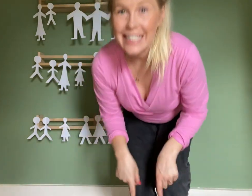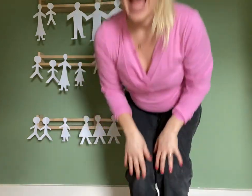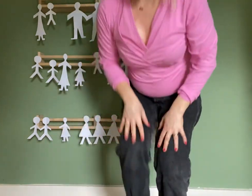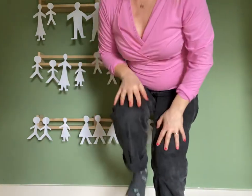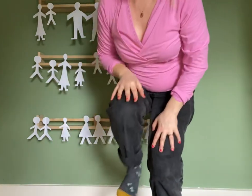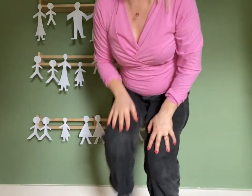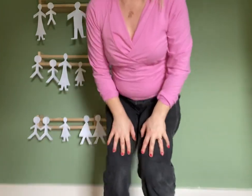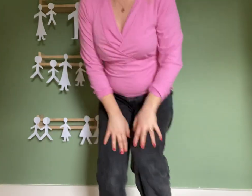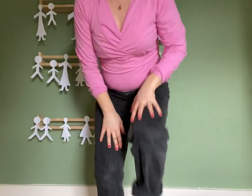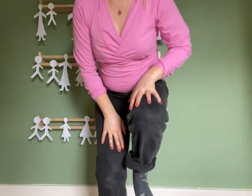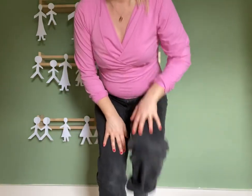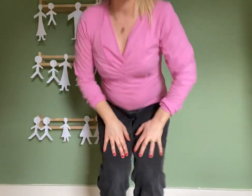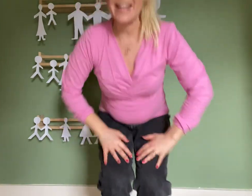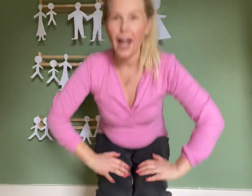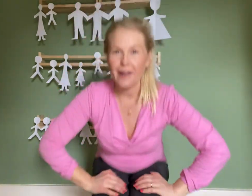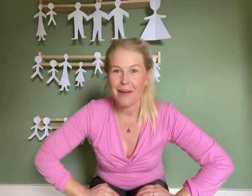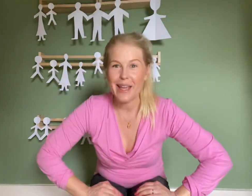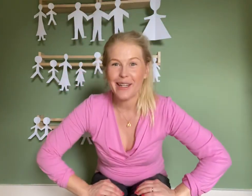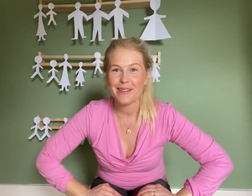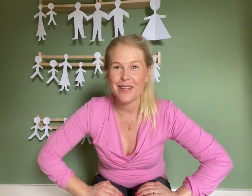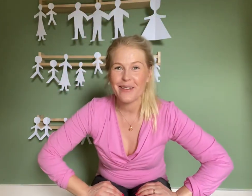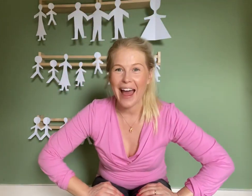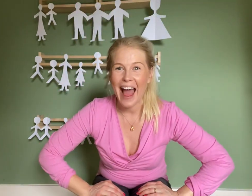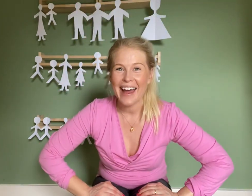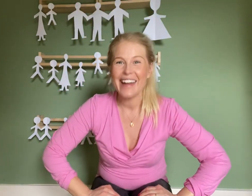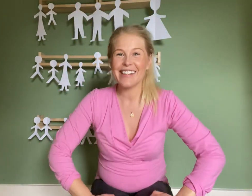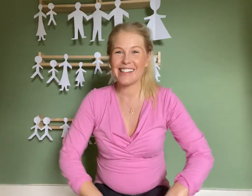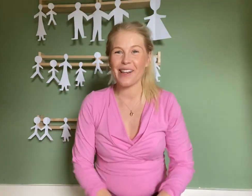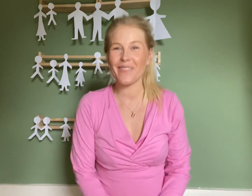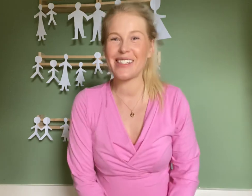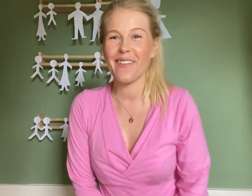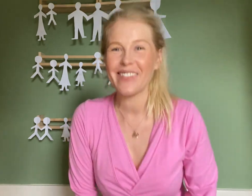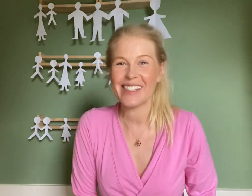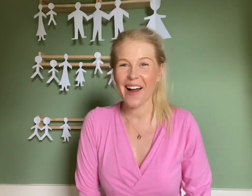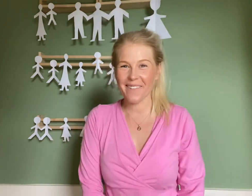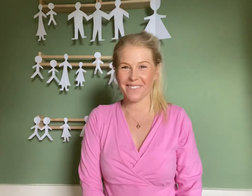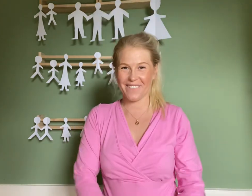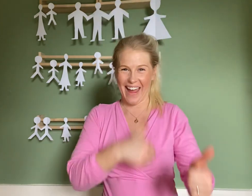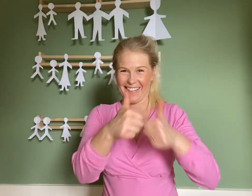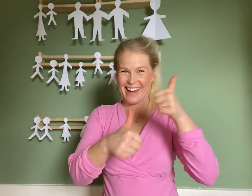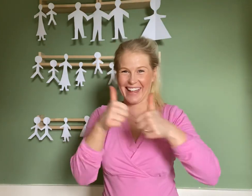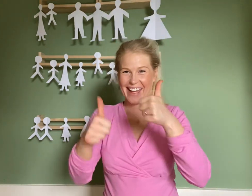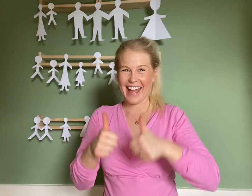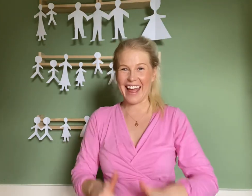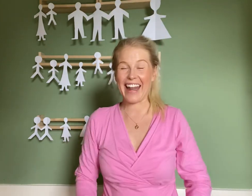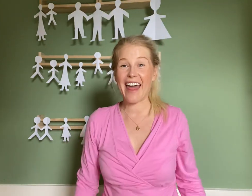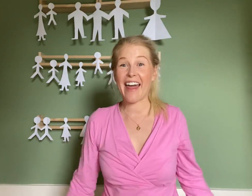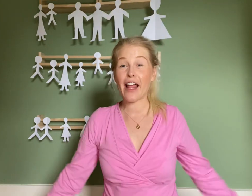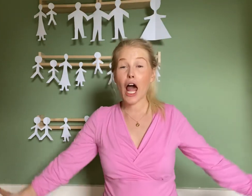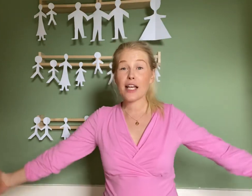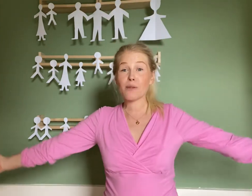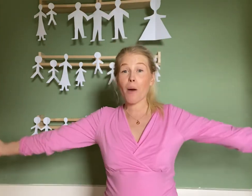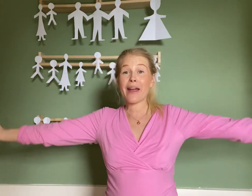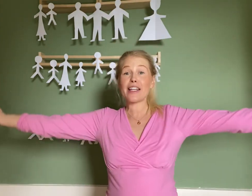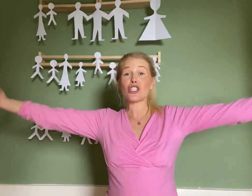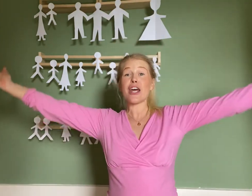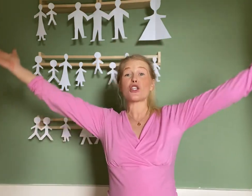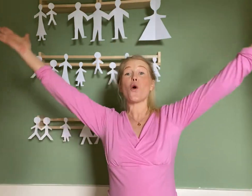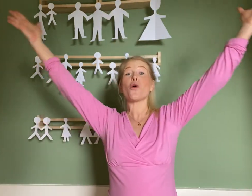and stomp your feet like me. Can you do that? Stomp, stomp, stomp. Very good. And then the last one we're going to stretch all the